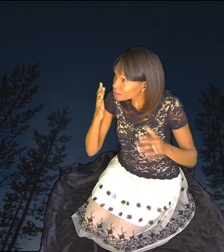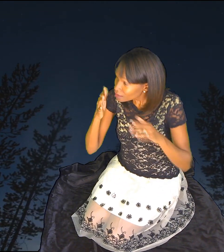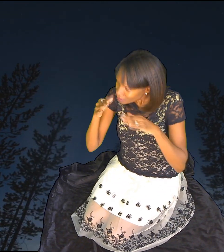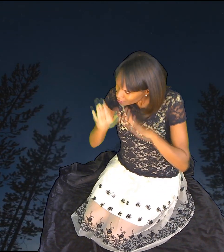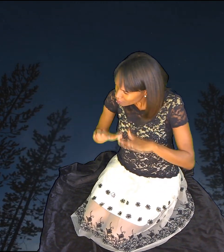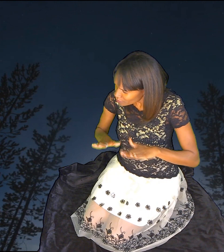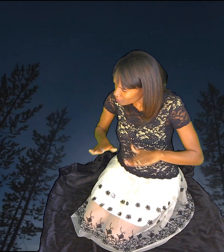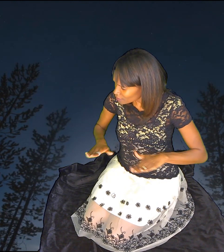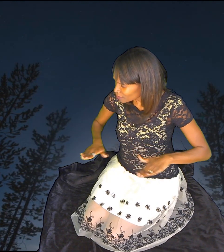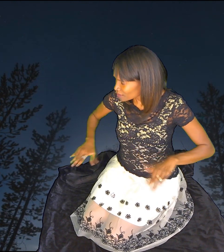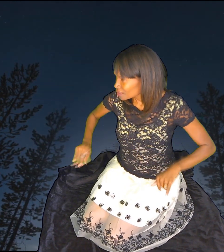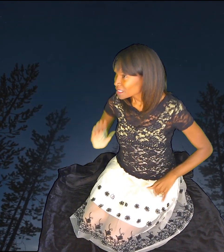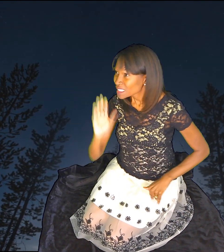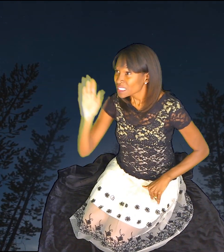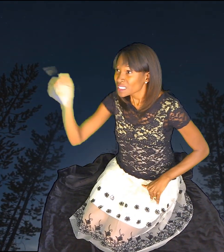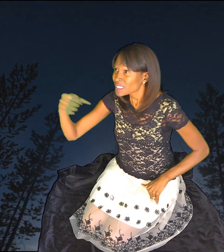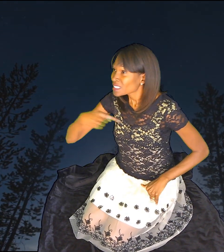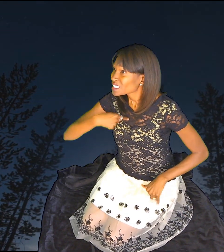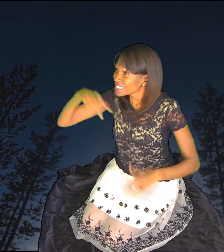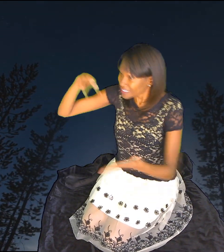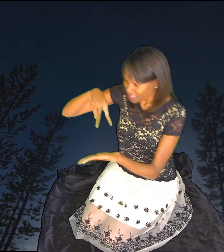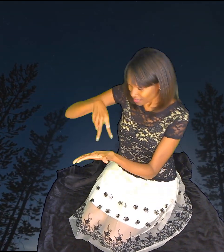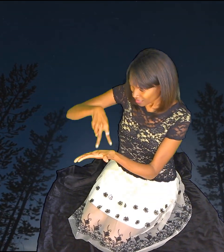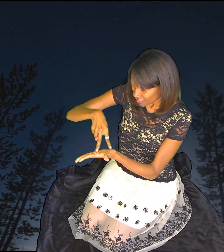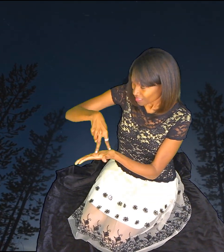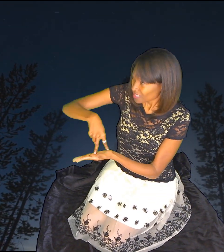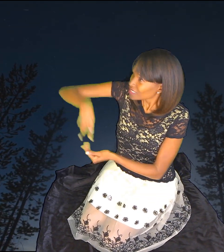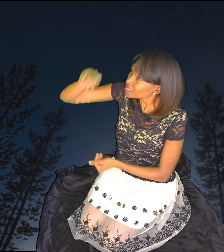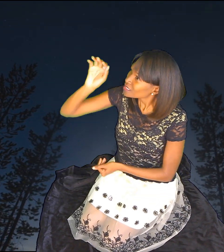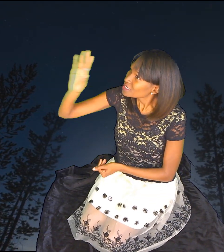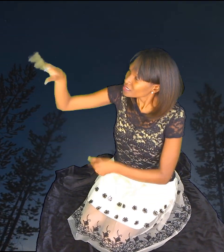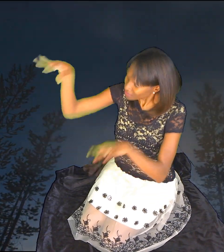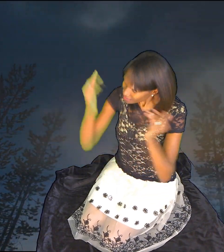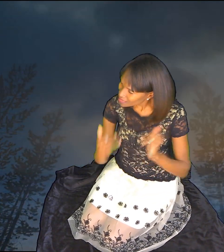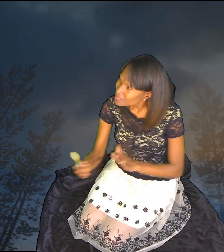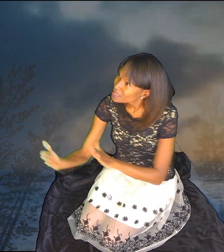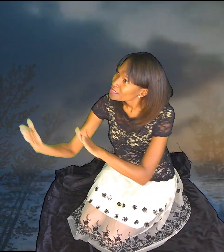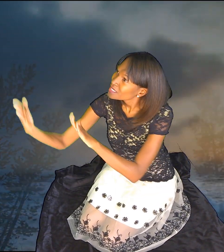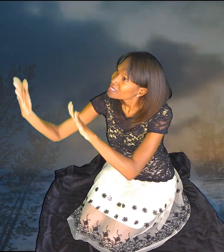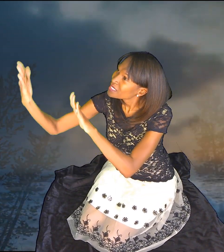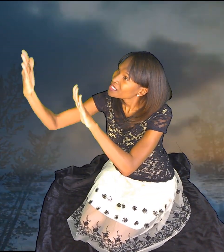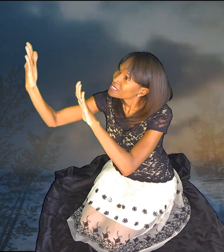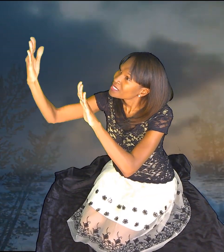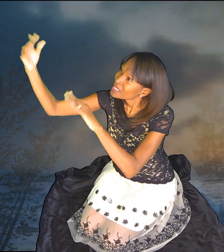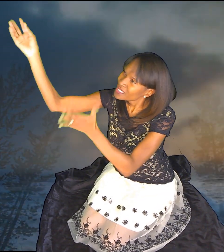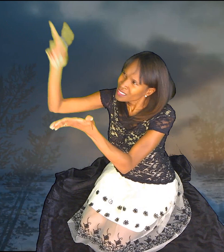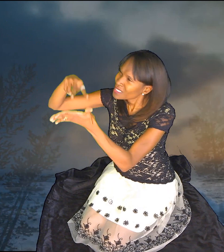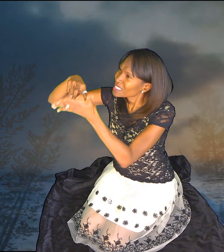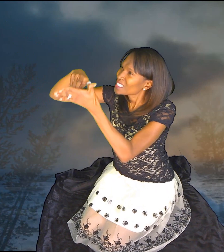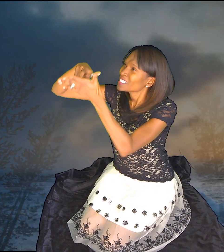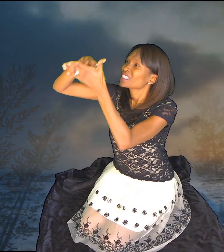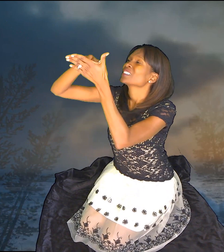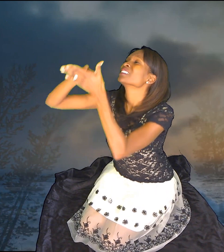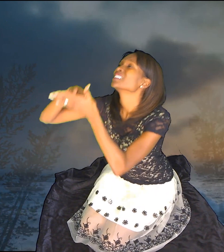of you be still? Will I stand in your presence to my